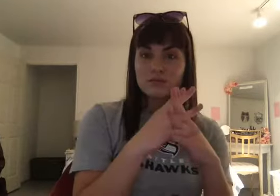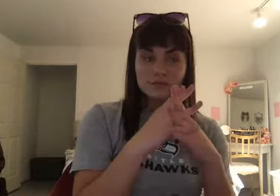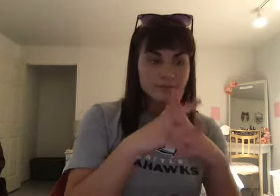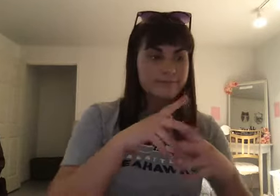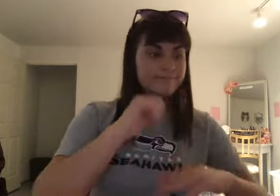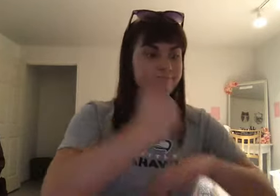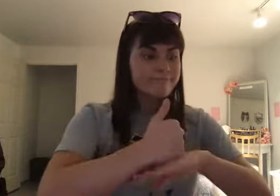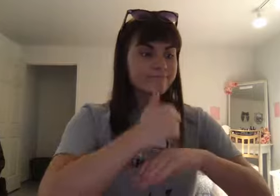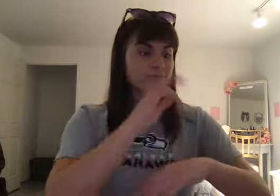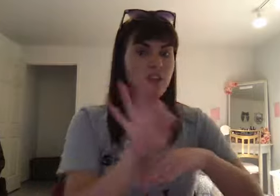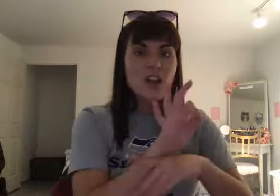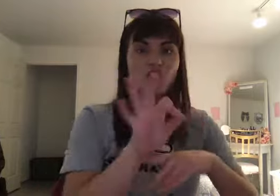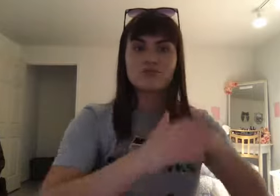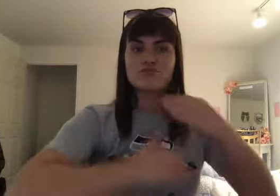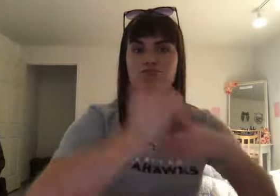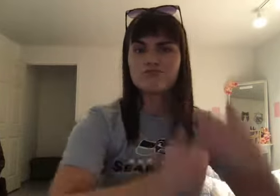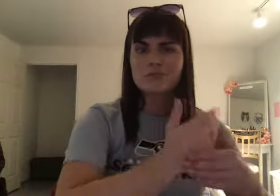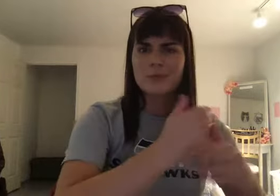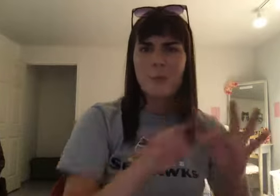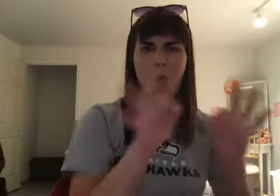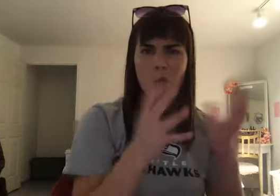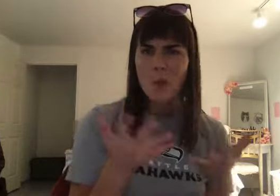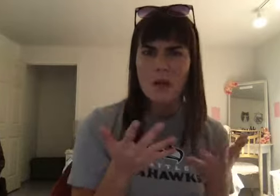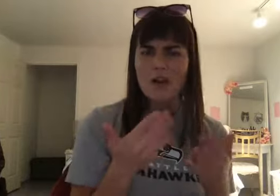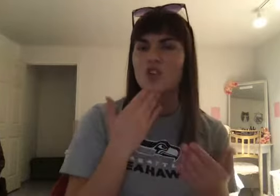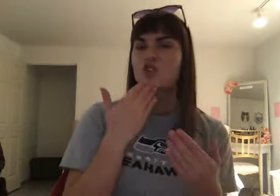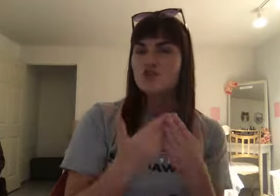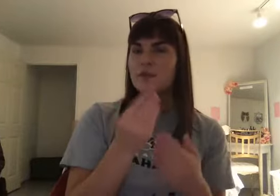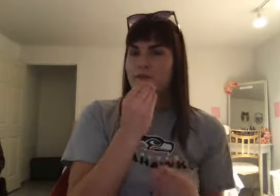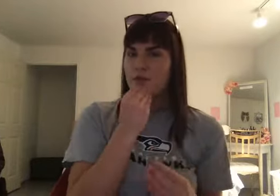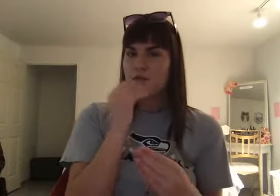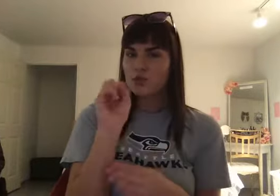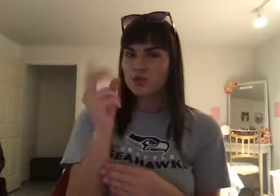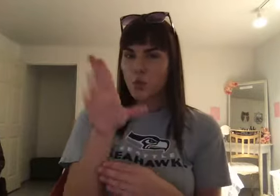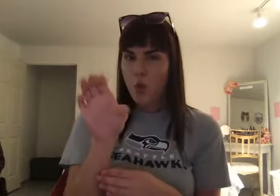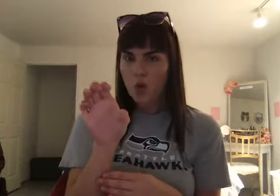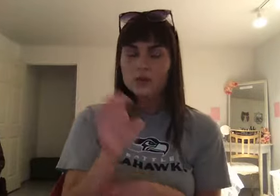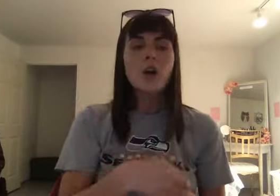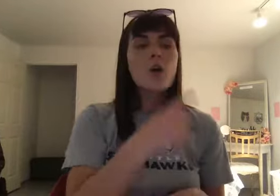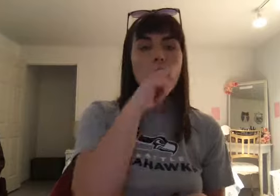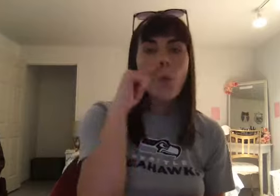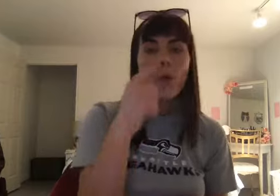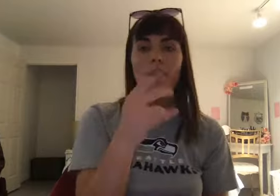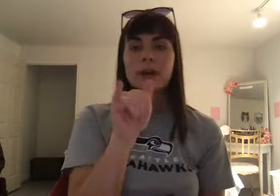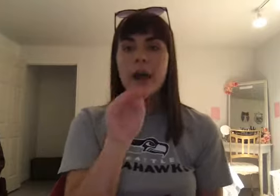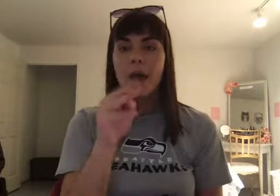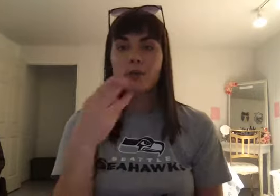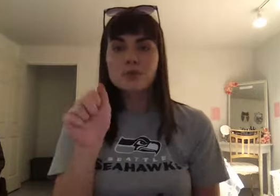you have to have a great food source. That could be corn or yams or wheat or barley or rice. And